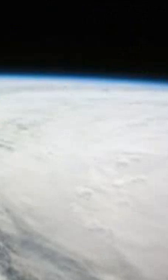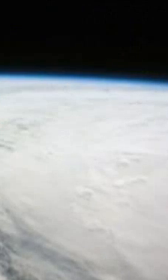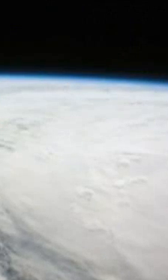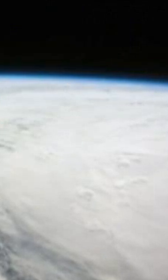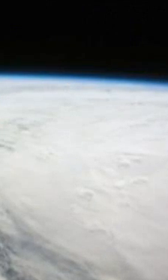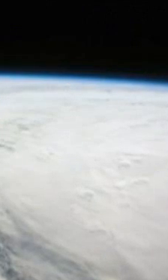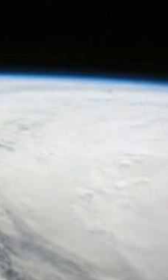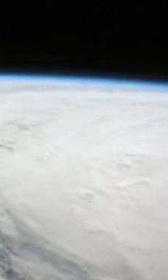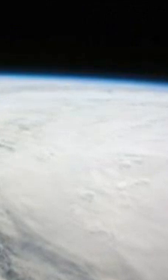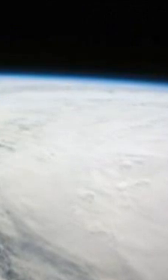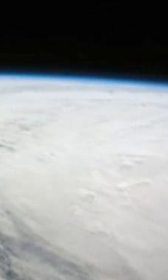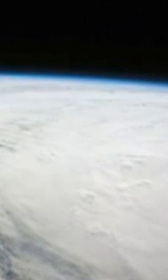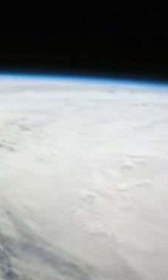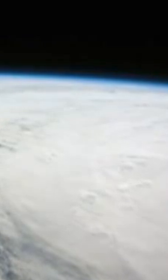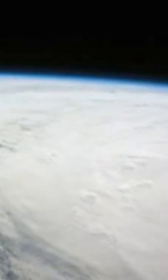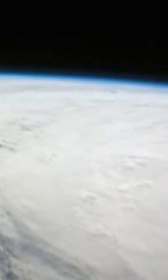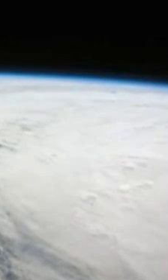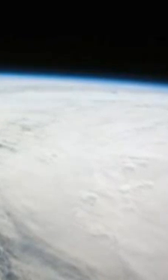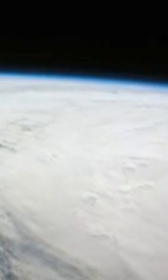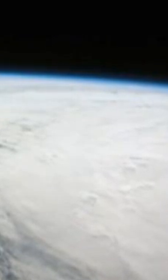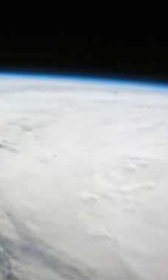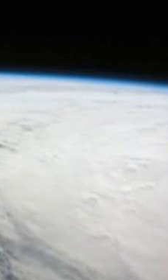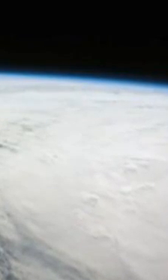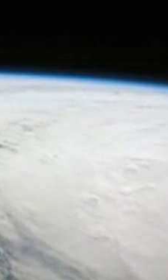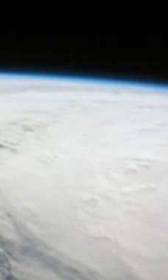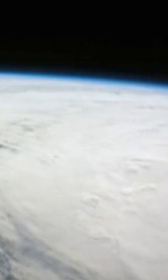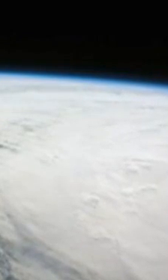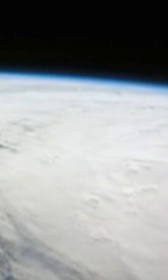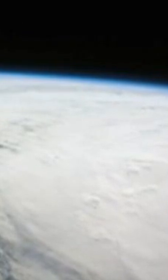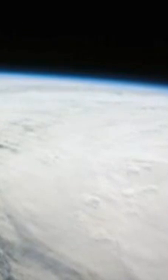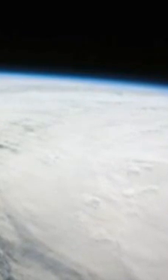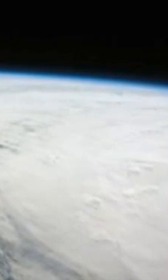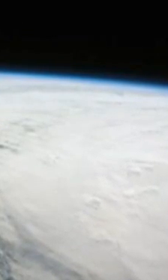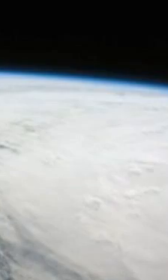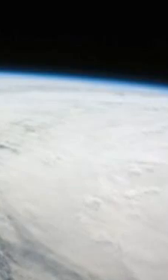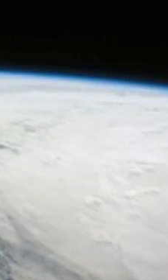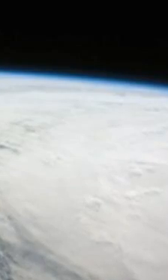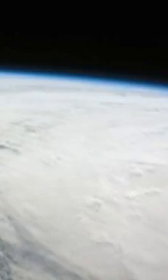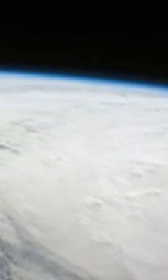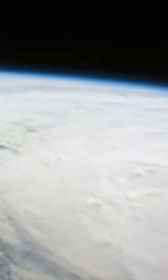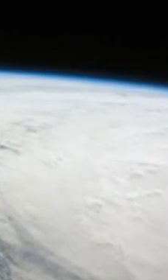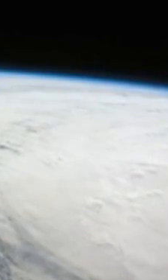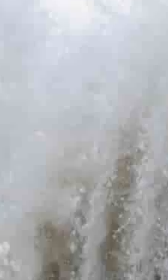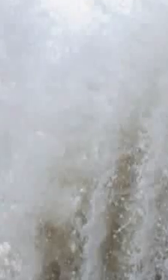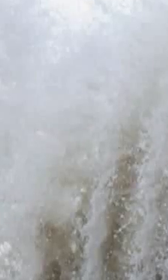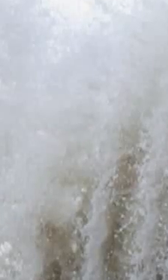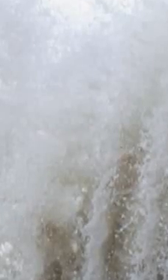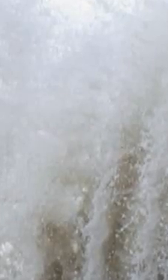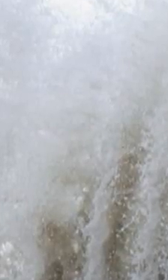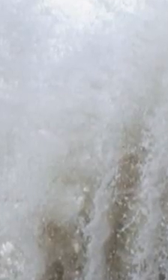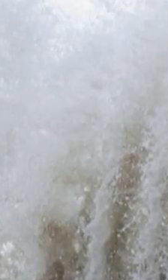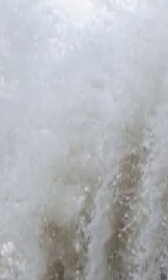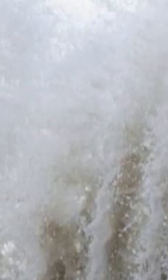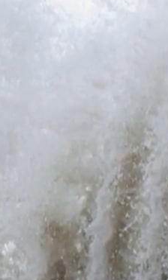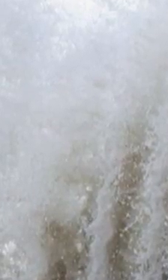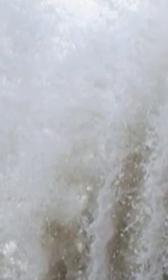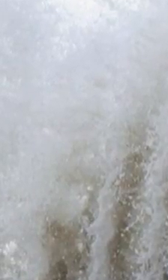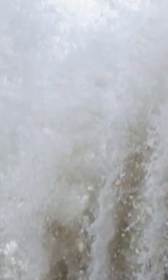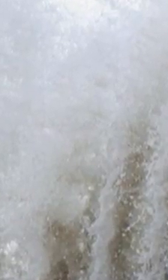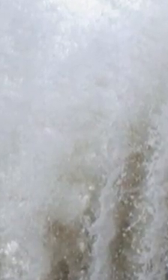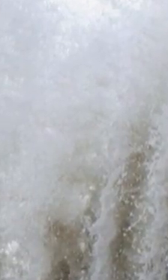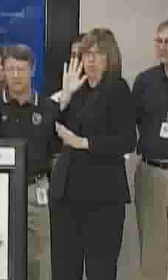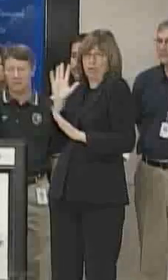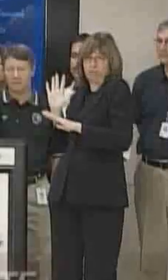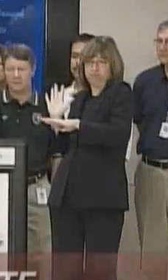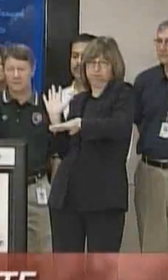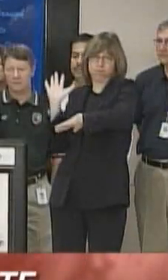going to try and find a hotel room inland, be sure your family knows what your plan is. This is a serious event. If